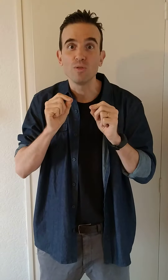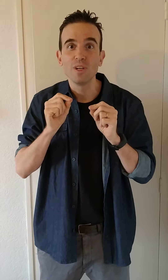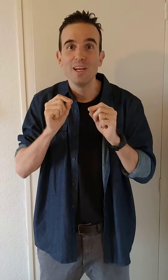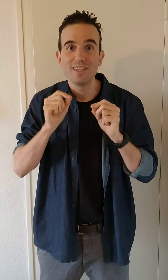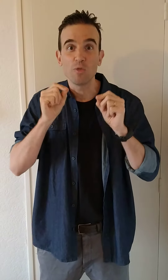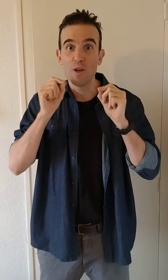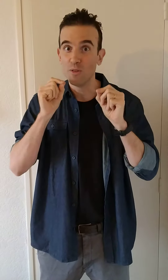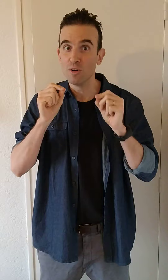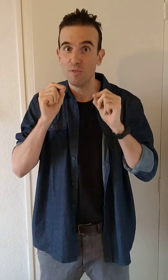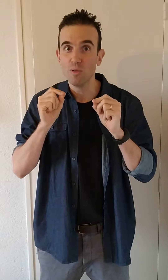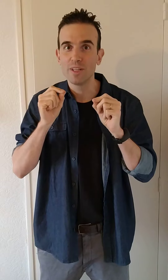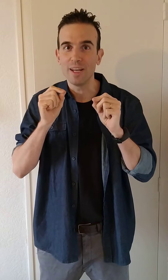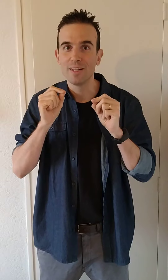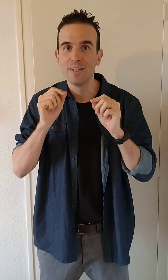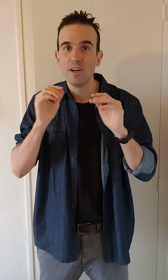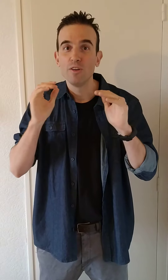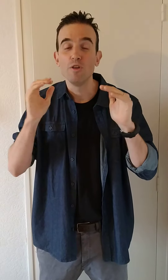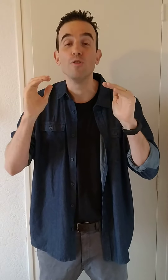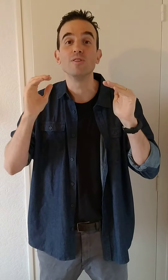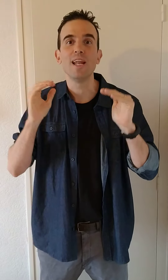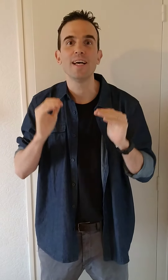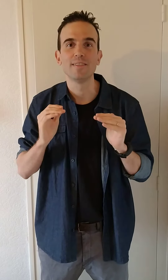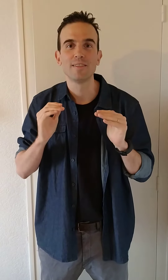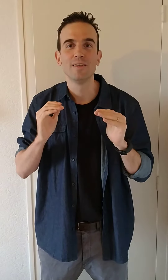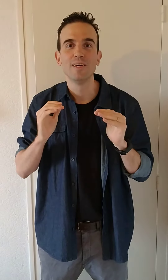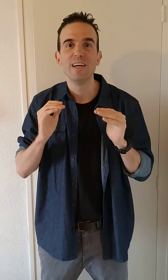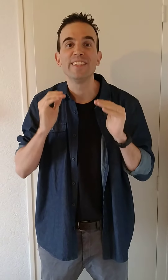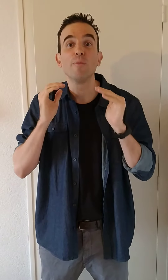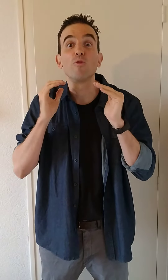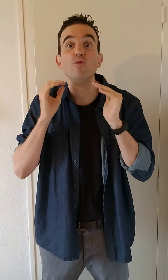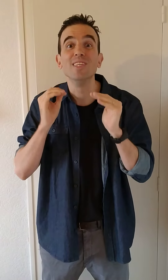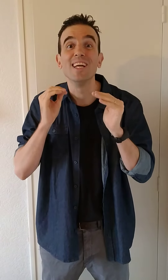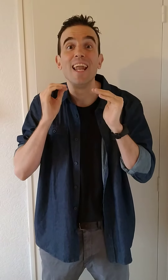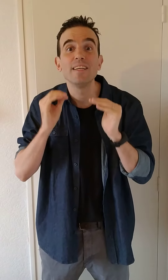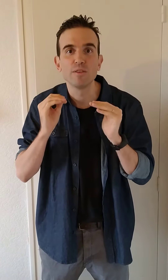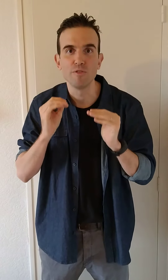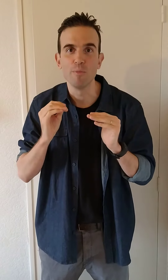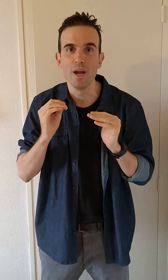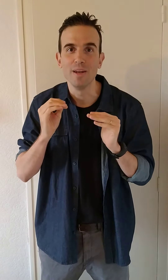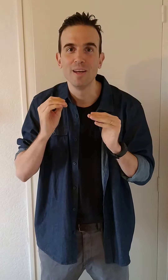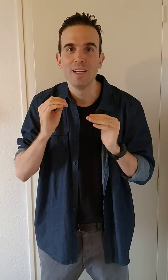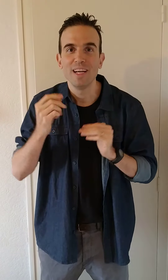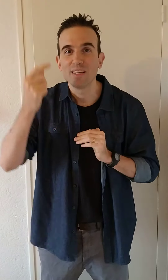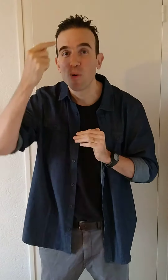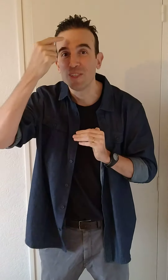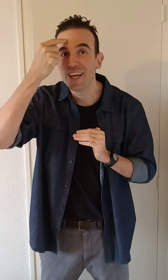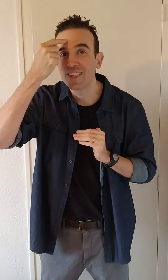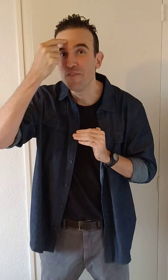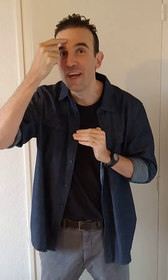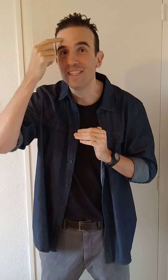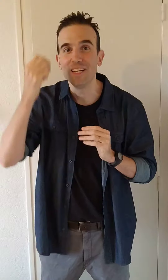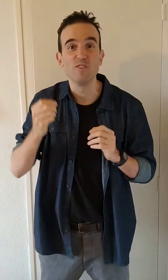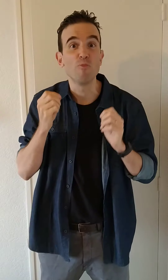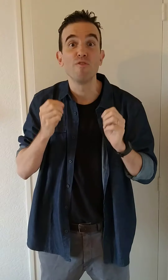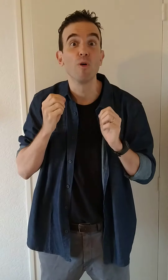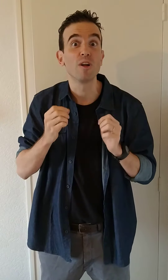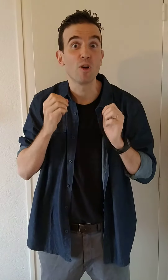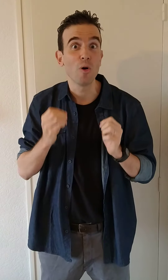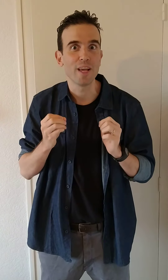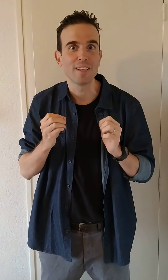that when you're in the flow state, you use less. It's about using less of your brain. It's about deactivating the prefrontal cortex